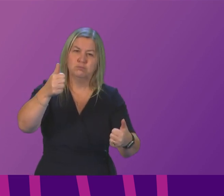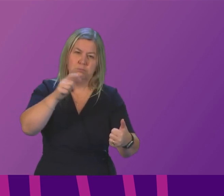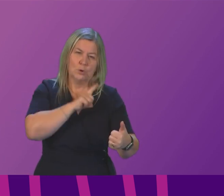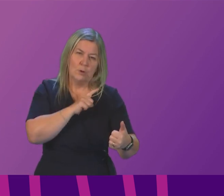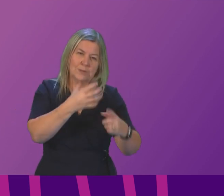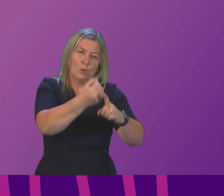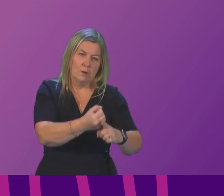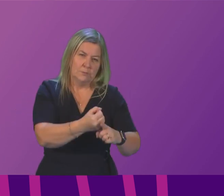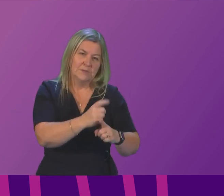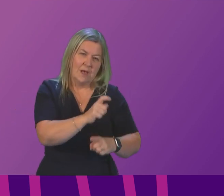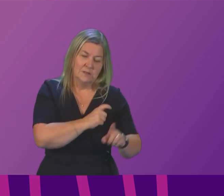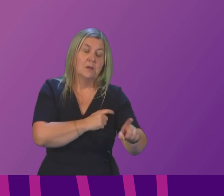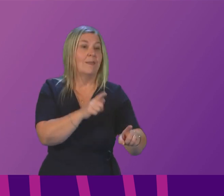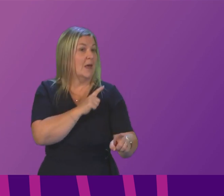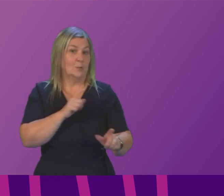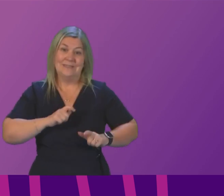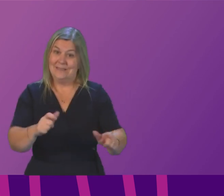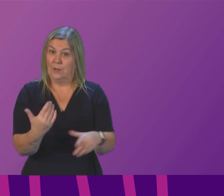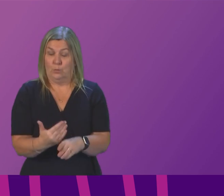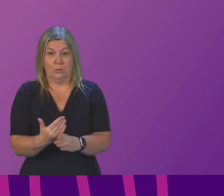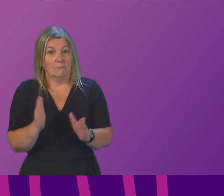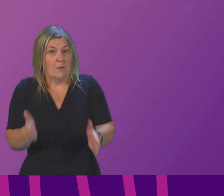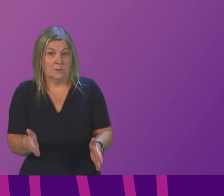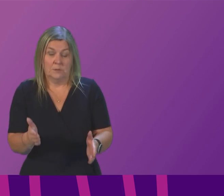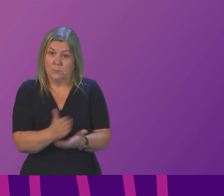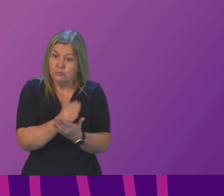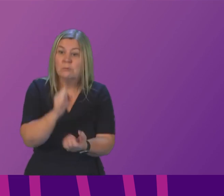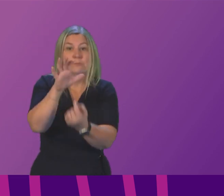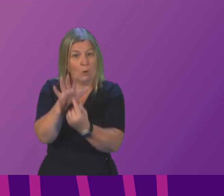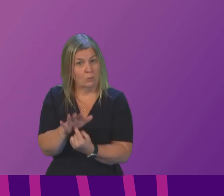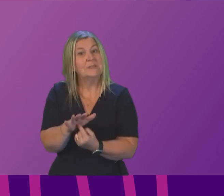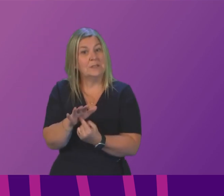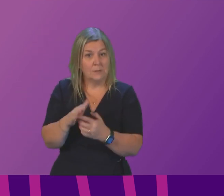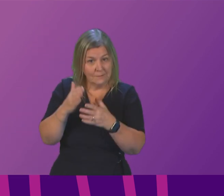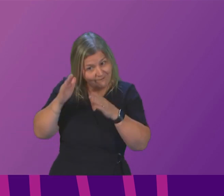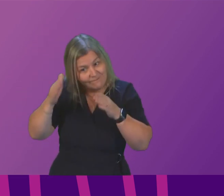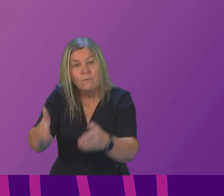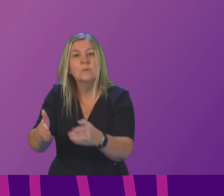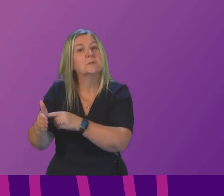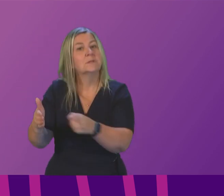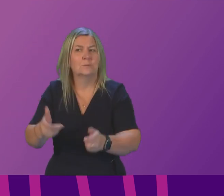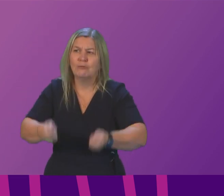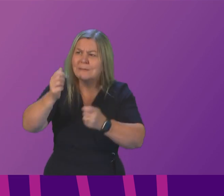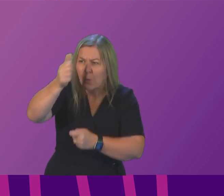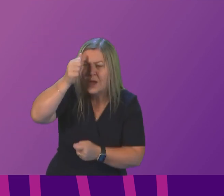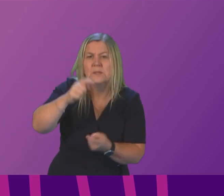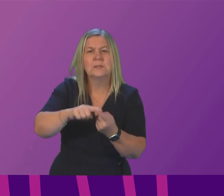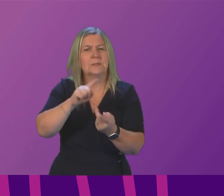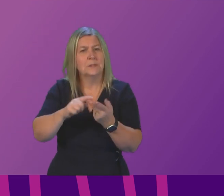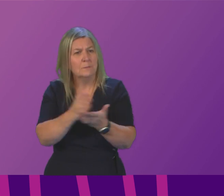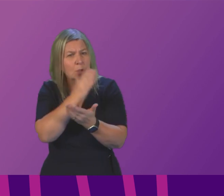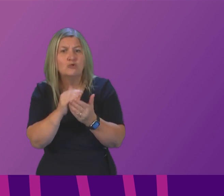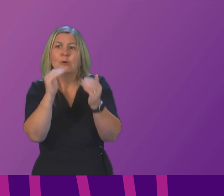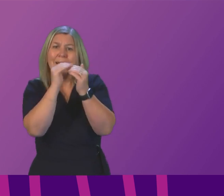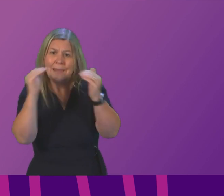is a range of work underway that we need to make sure gets the priority it merits raising awareness providing equitable access